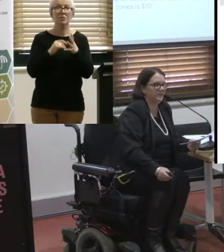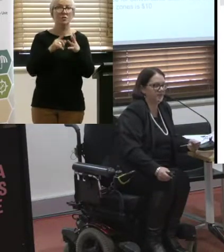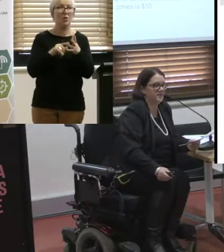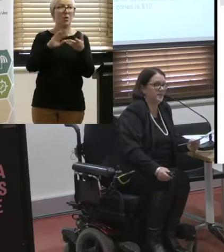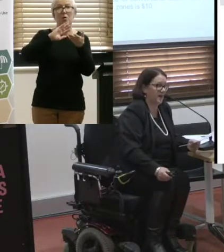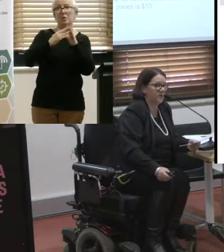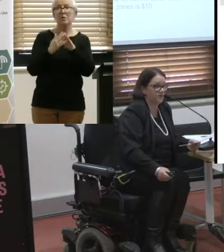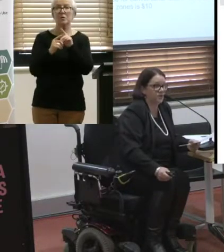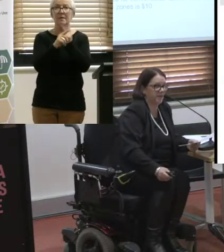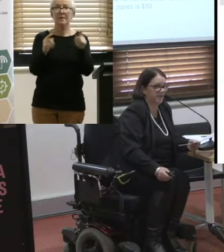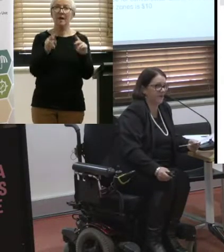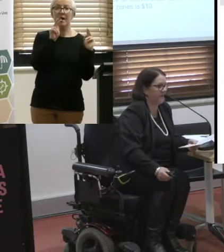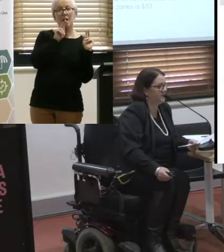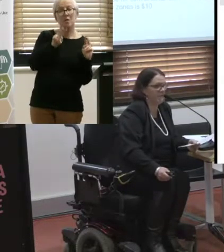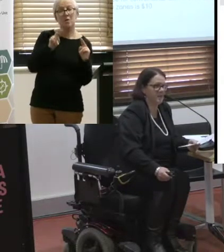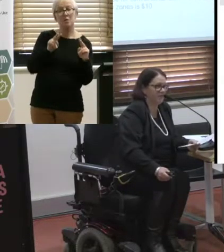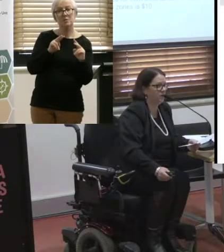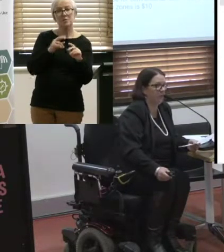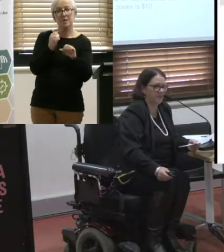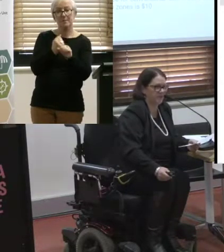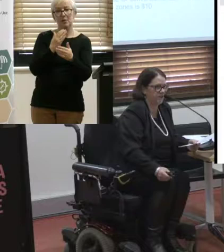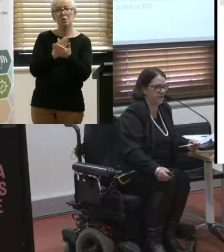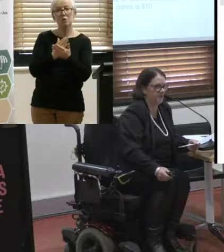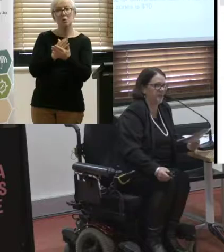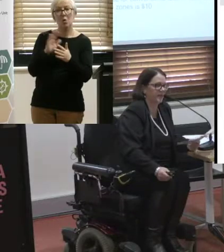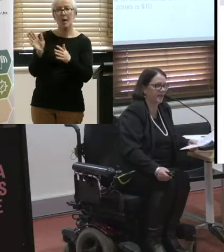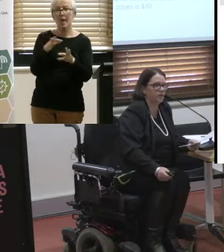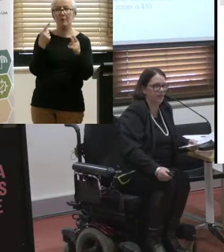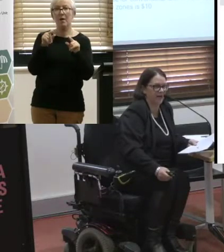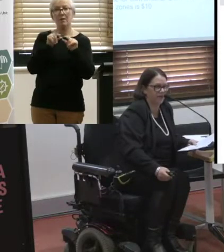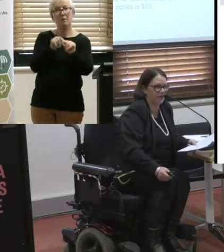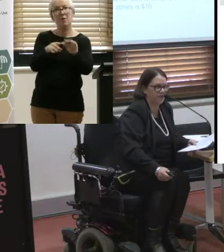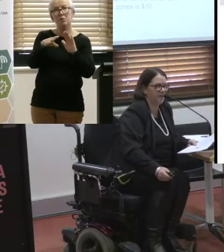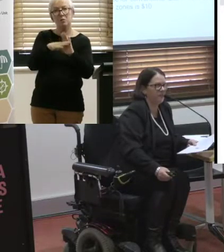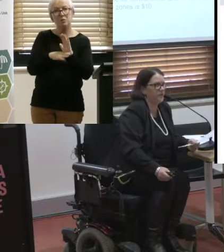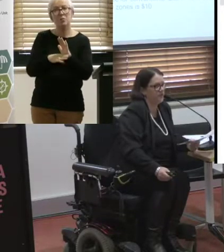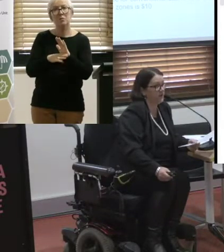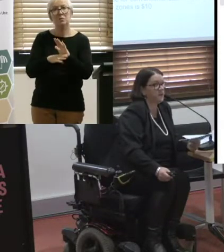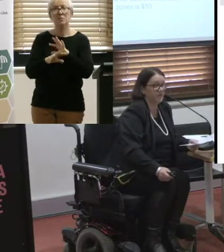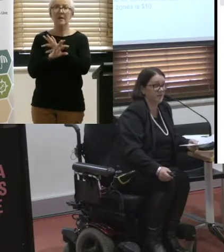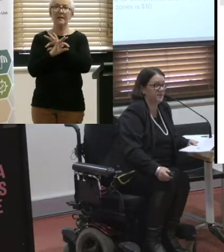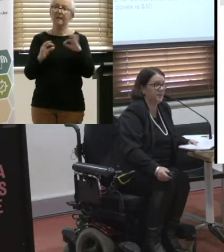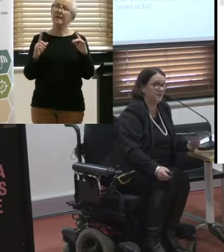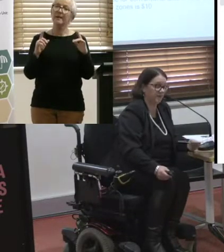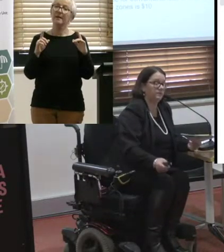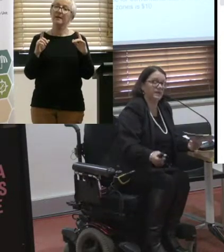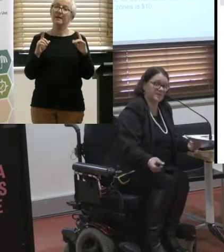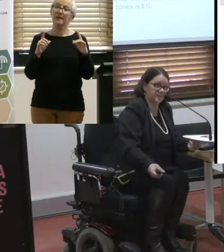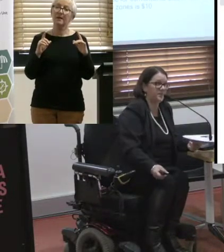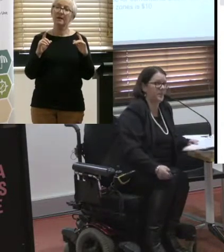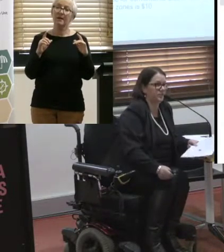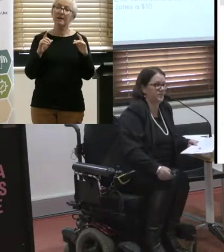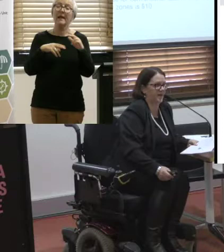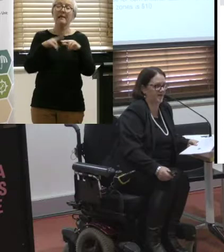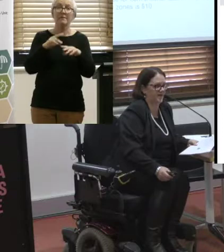reporting things that aren't done correctly and this can be done confidentially, but nothing will change if we don't address if there are